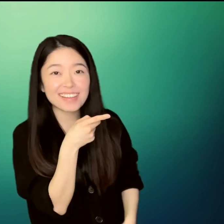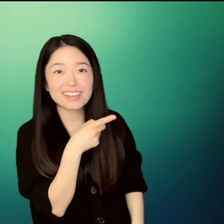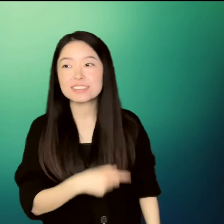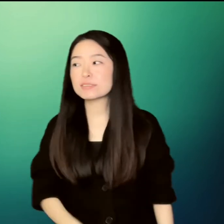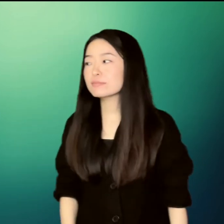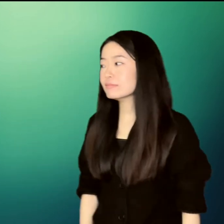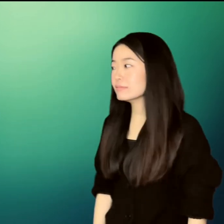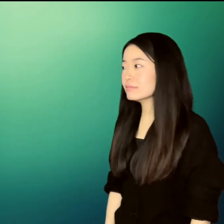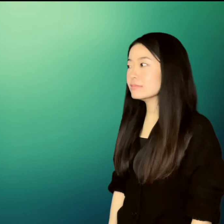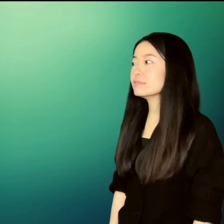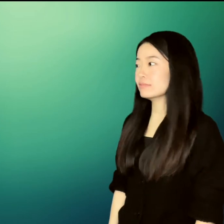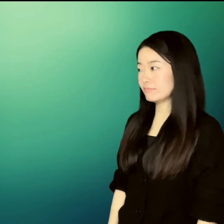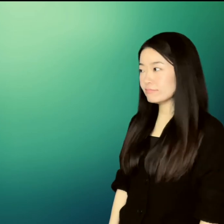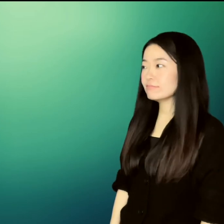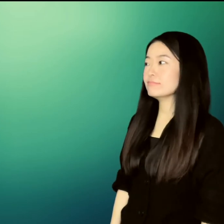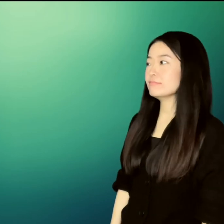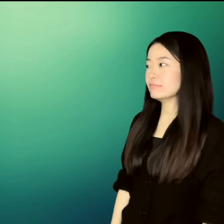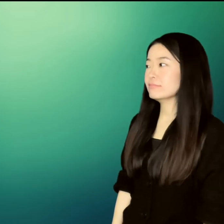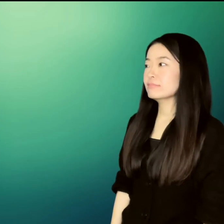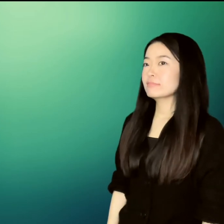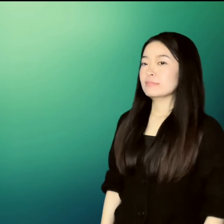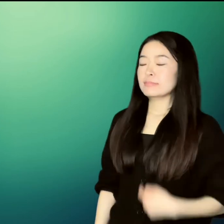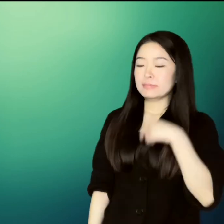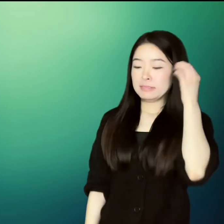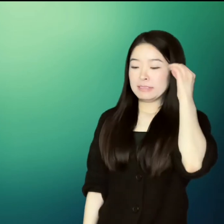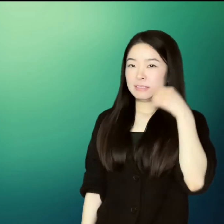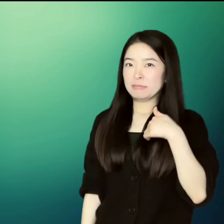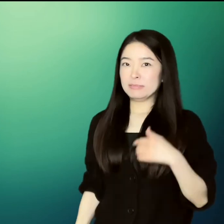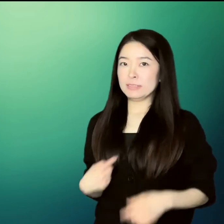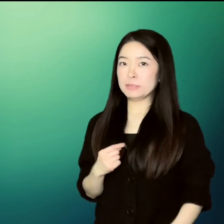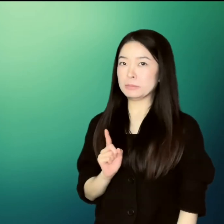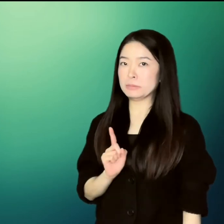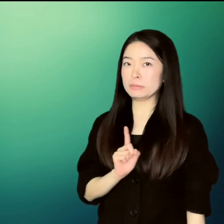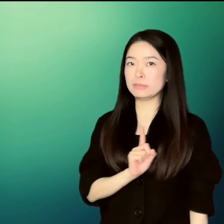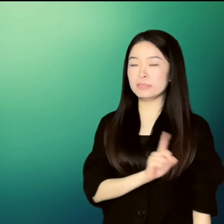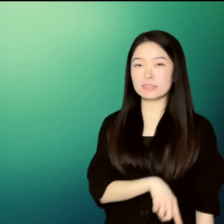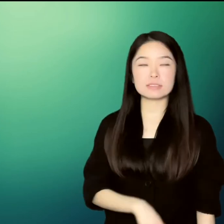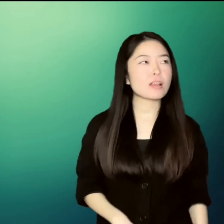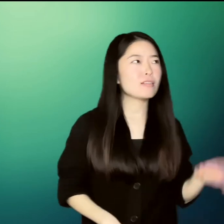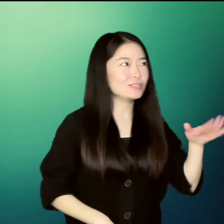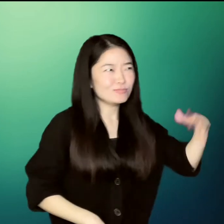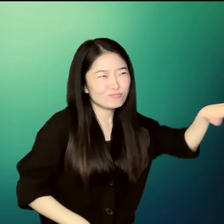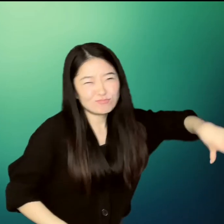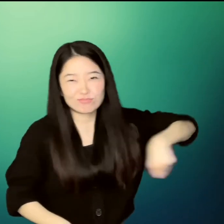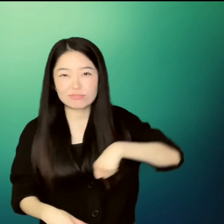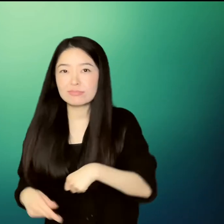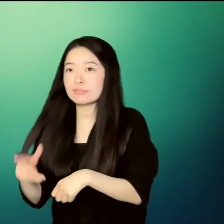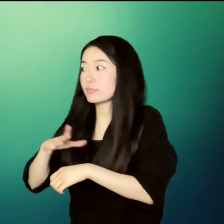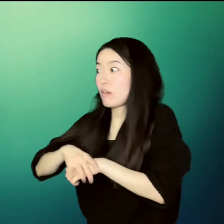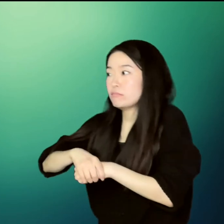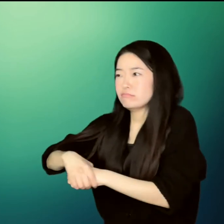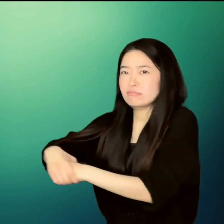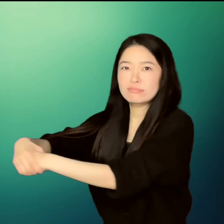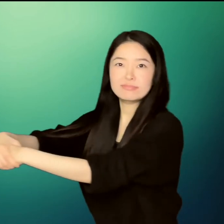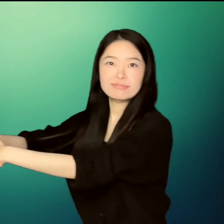cheerfully. Un He nodded. And before she could walk away, the boy took her hand and pulled her through the door.